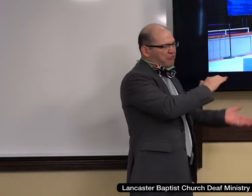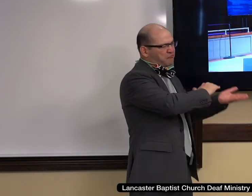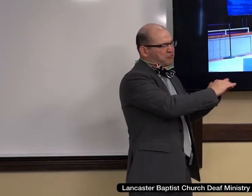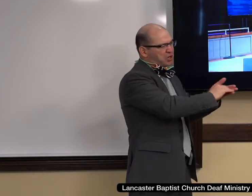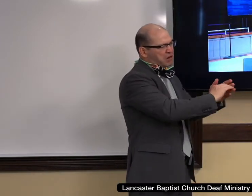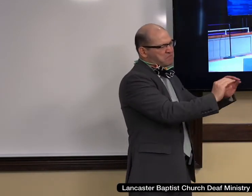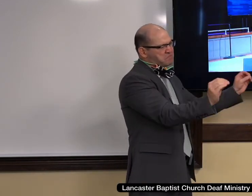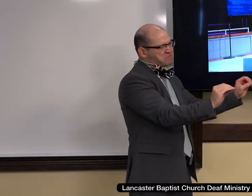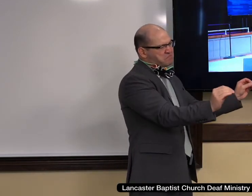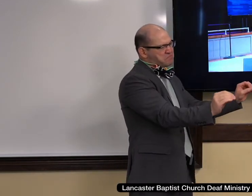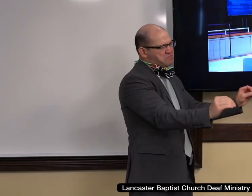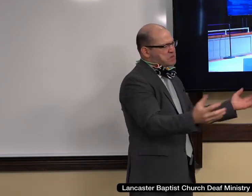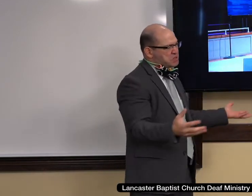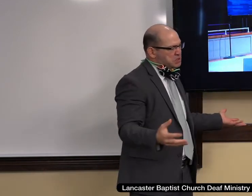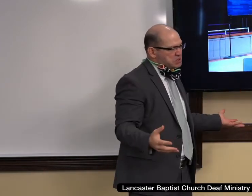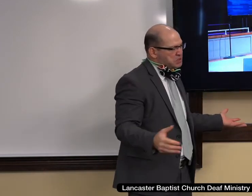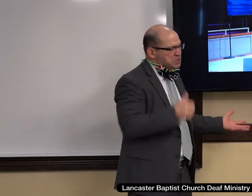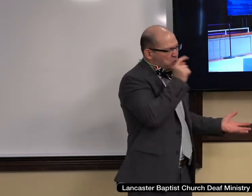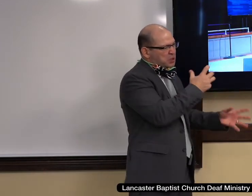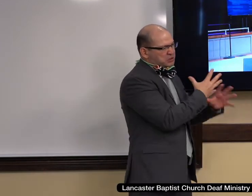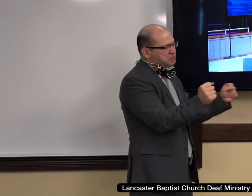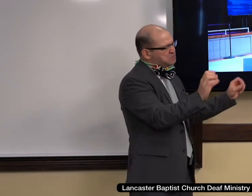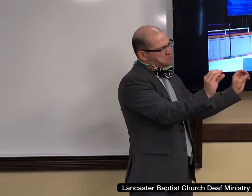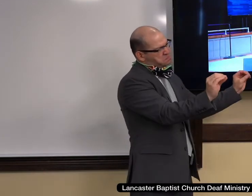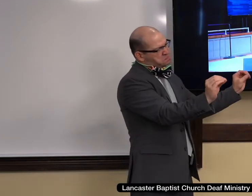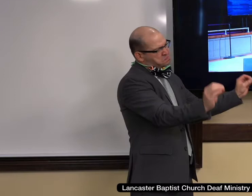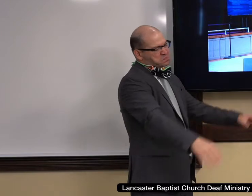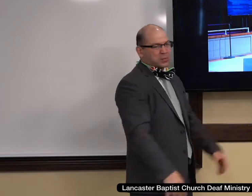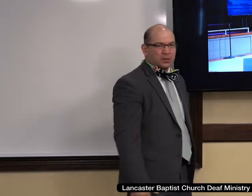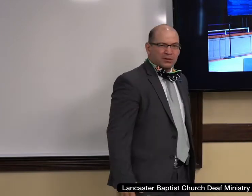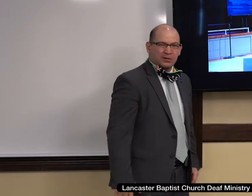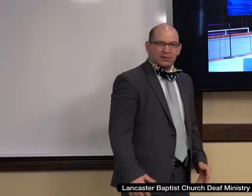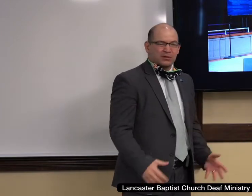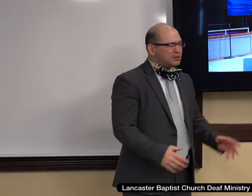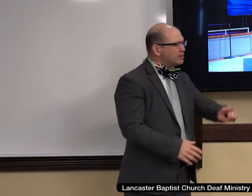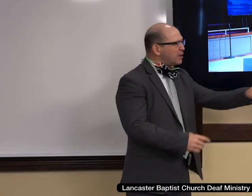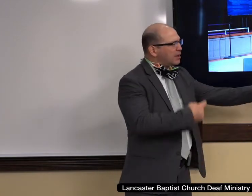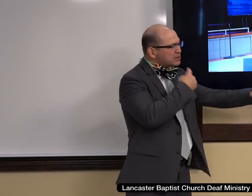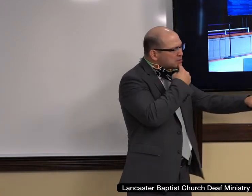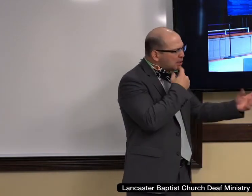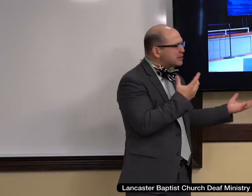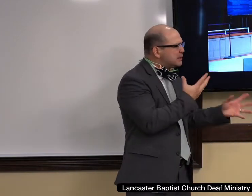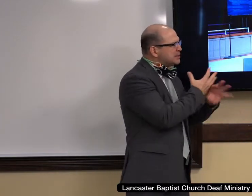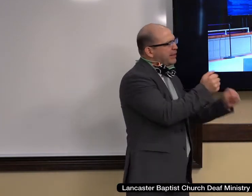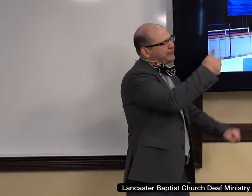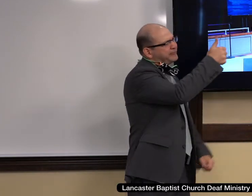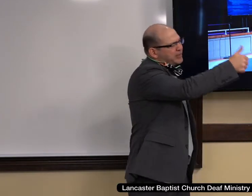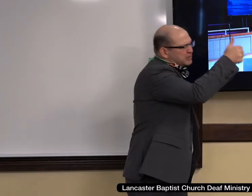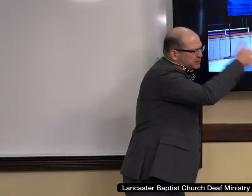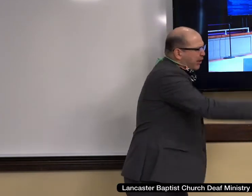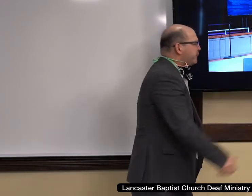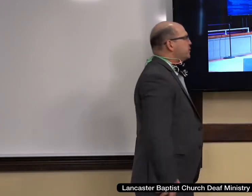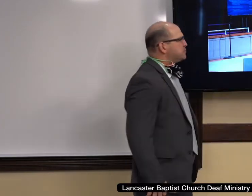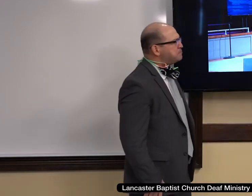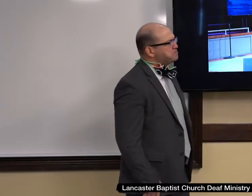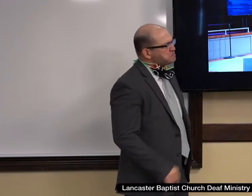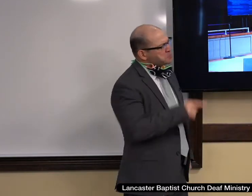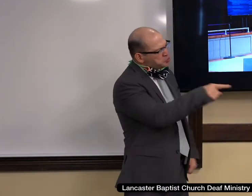uh, and just look inside of yourself, they say, and you'll find the truth. And there's plenty of good there.